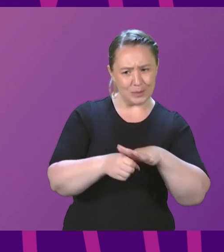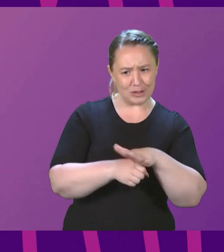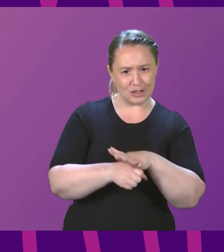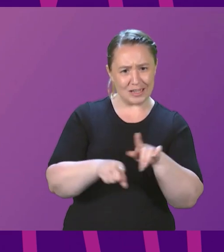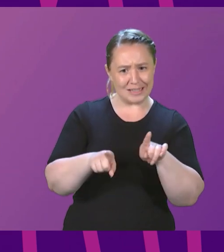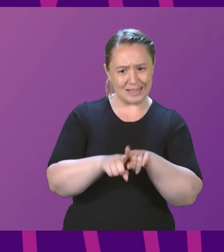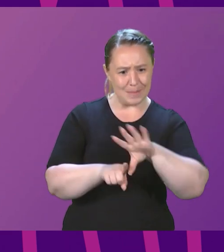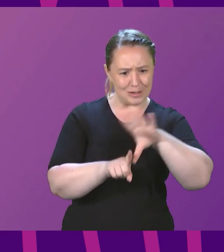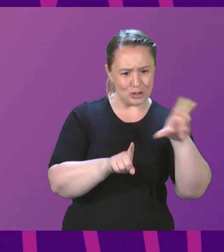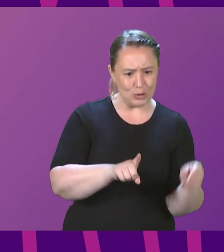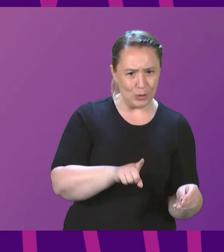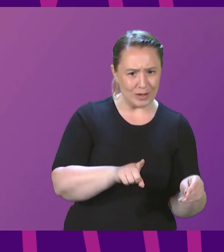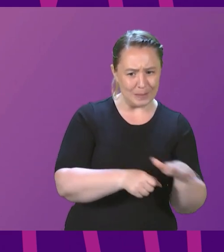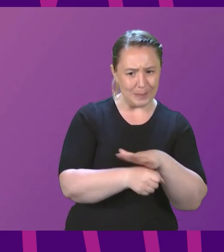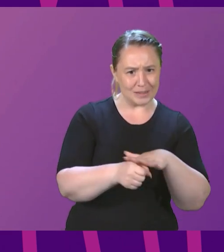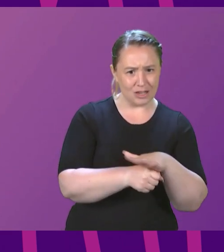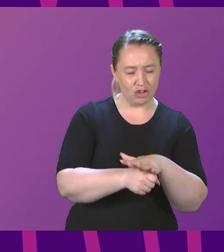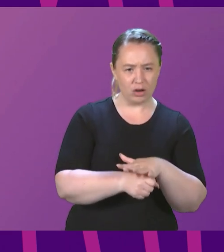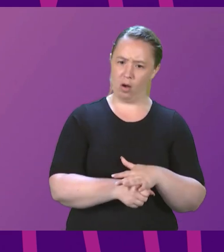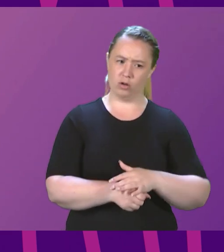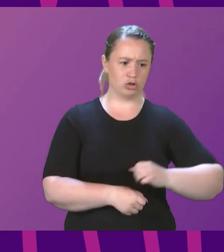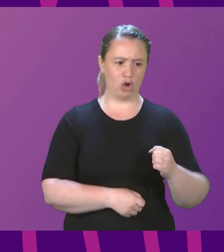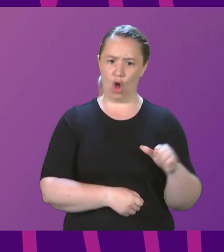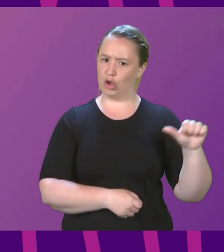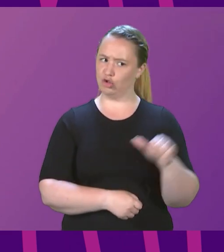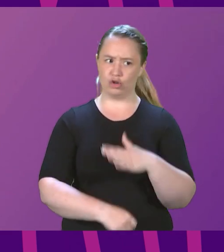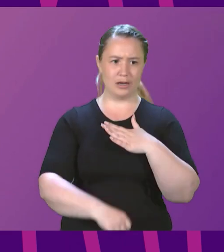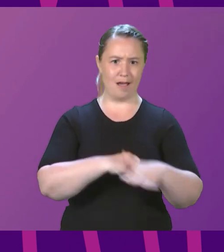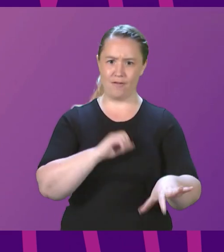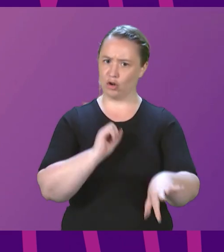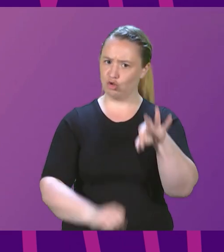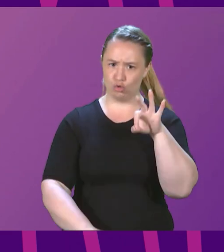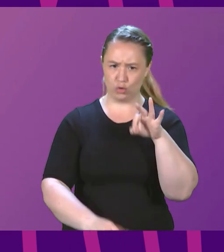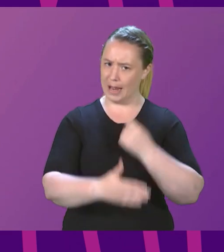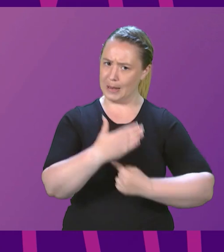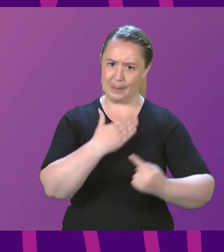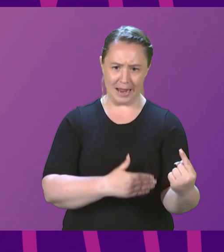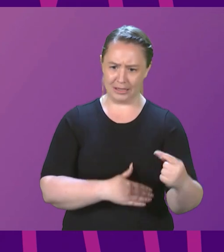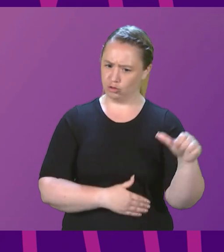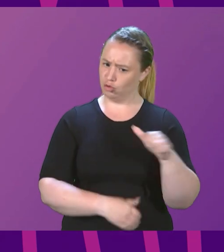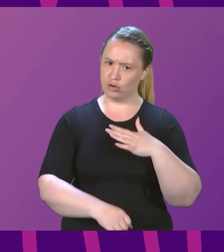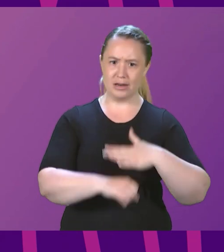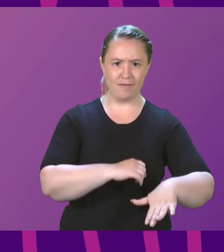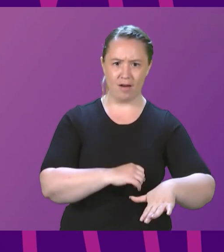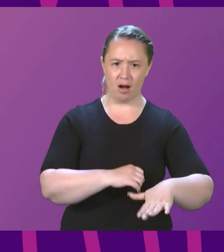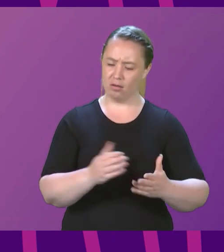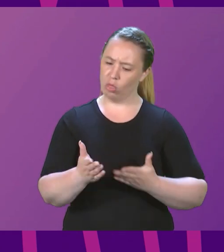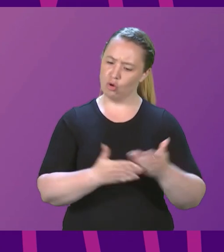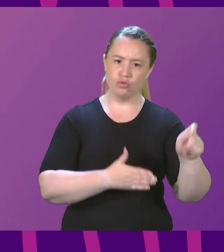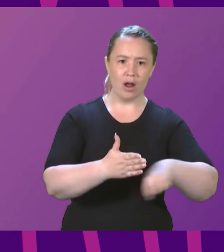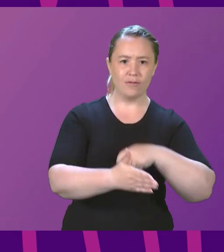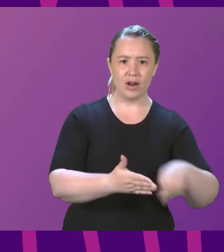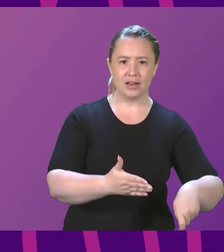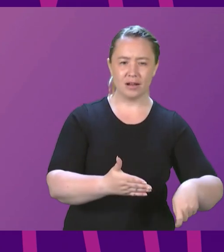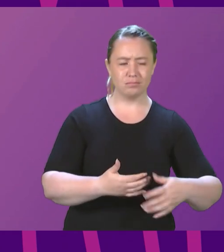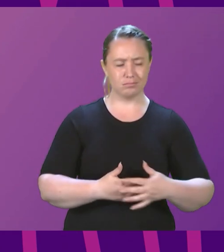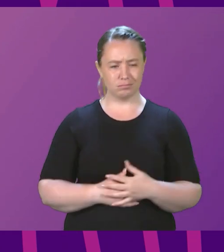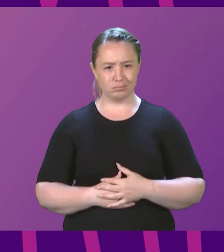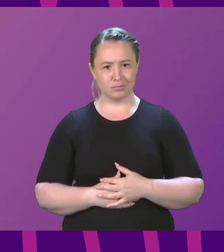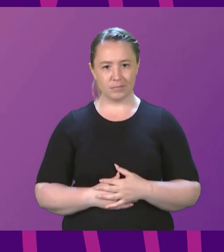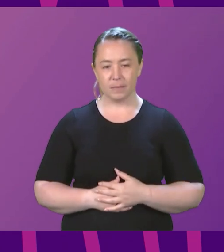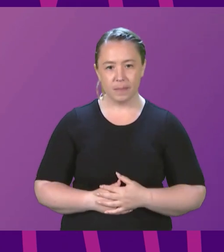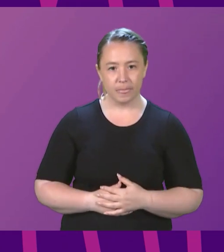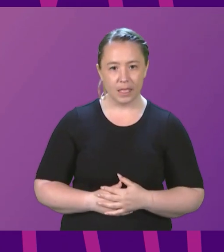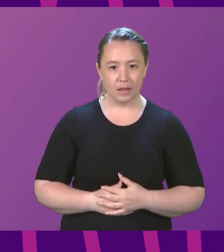the same as the Tories, which is that Scotland should never get the right to choose independence in a referendum. And let me say the First Minister